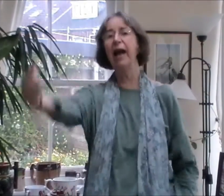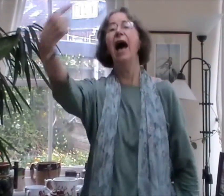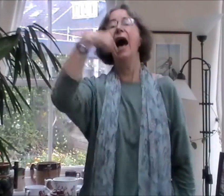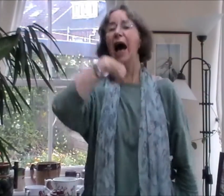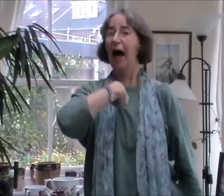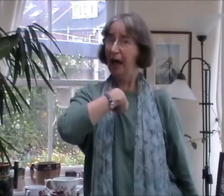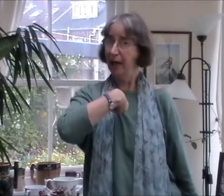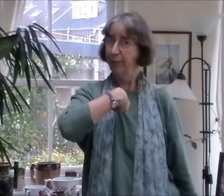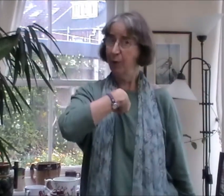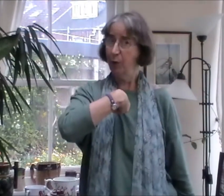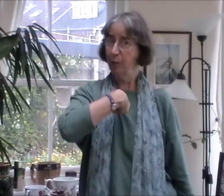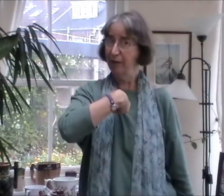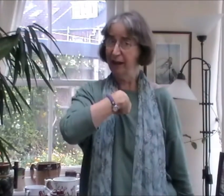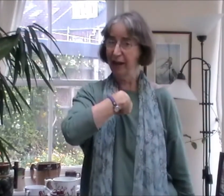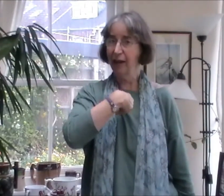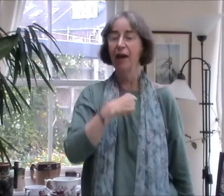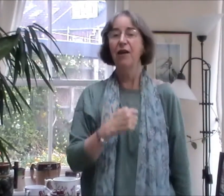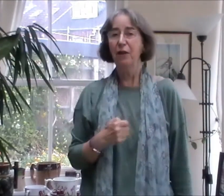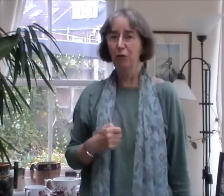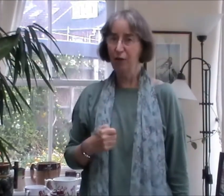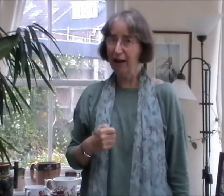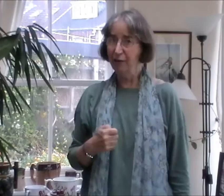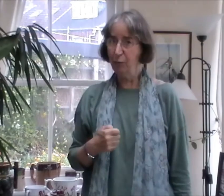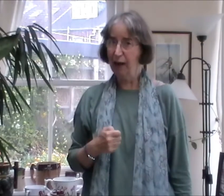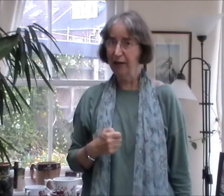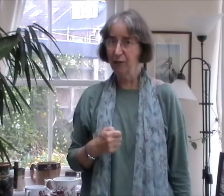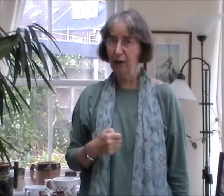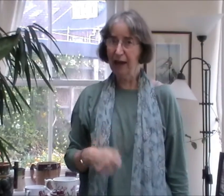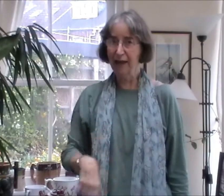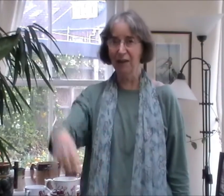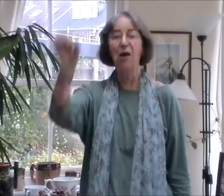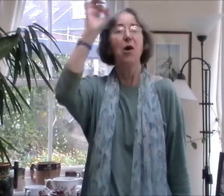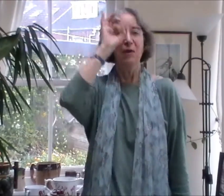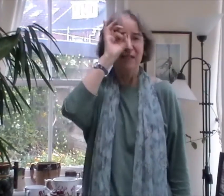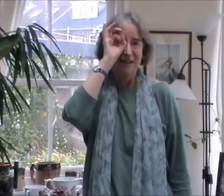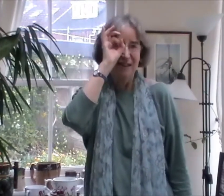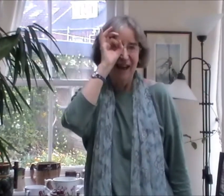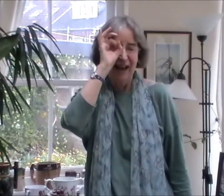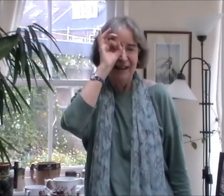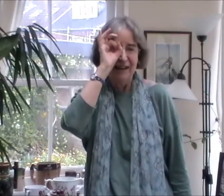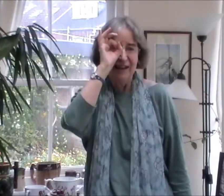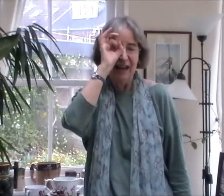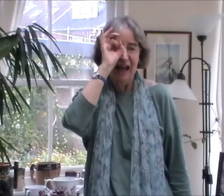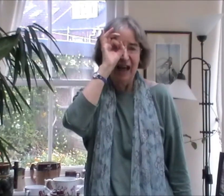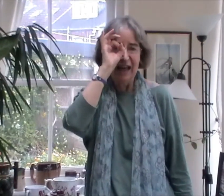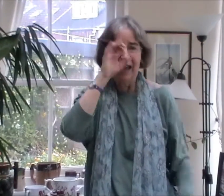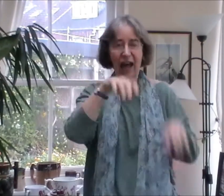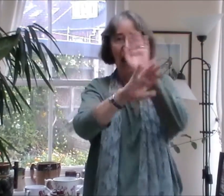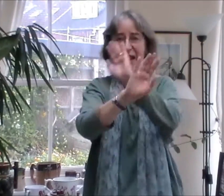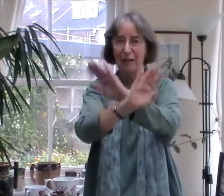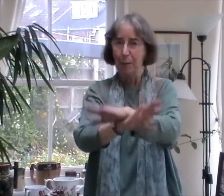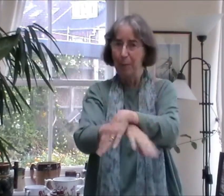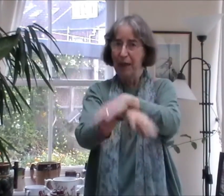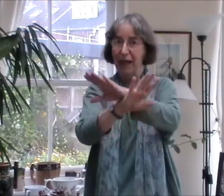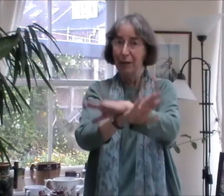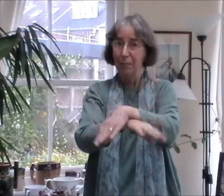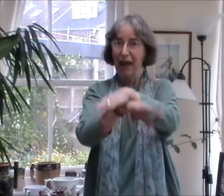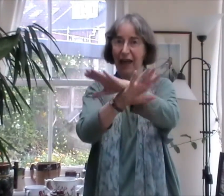I'm Moby Dick, the great white whale, with a tiny little eye and a big black